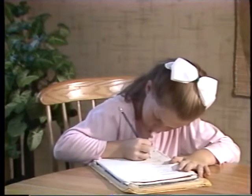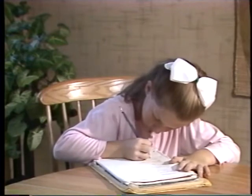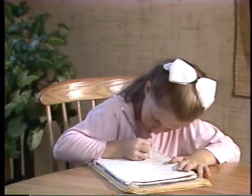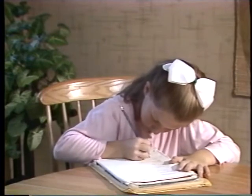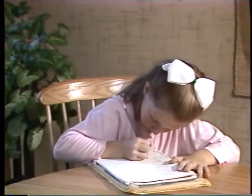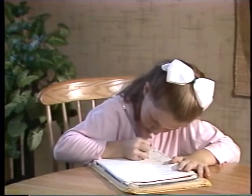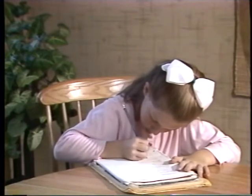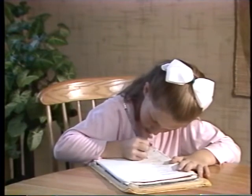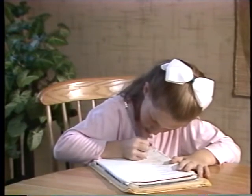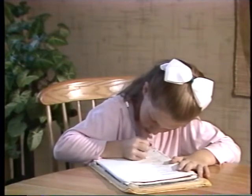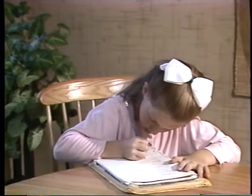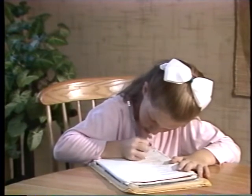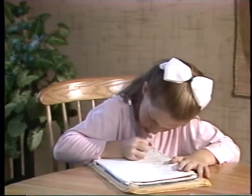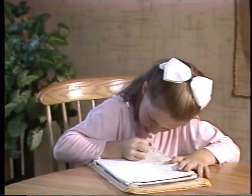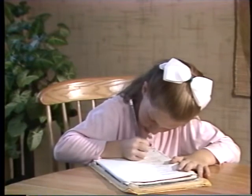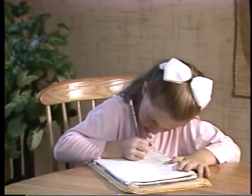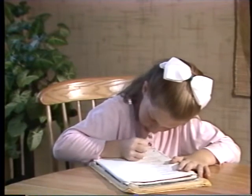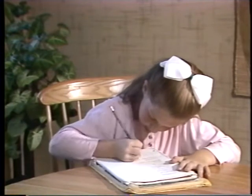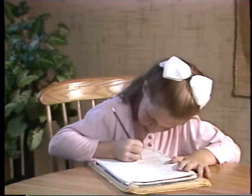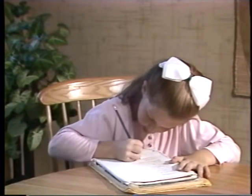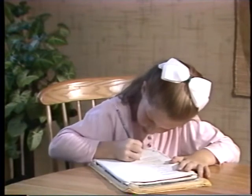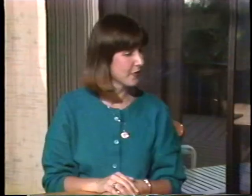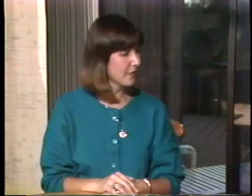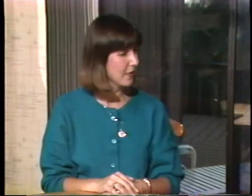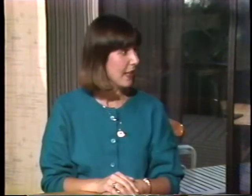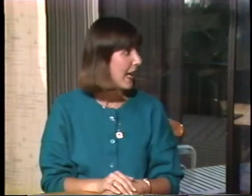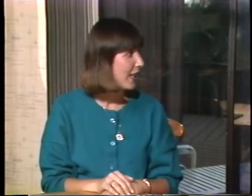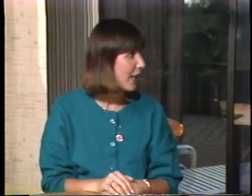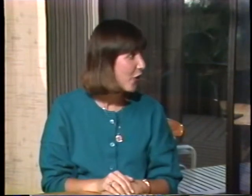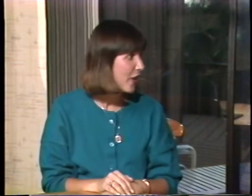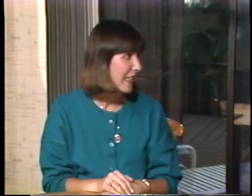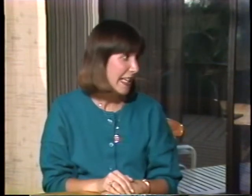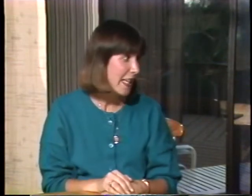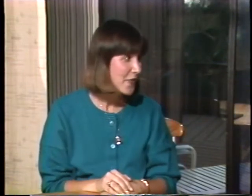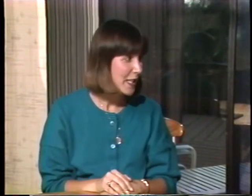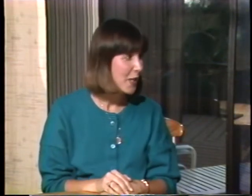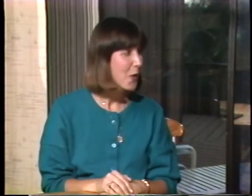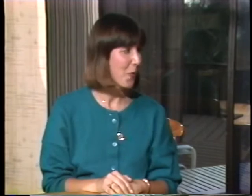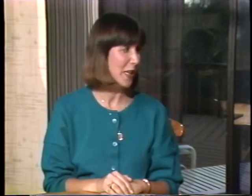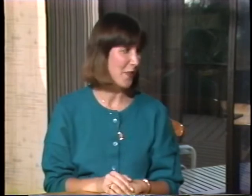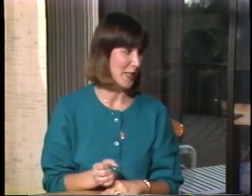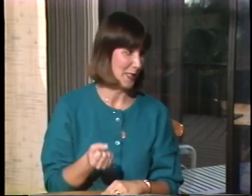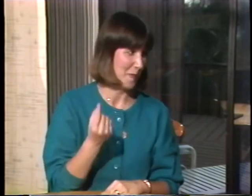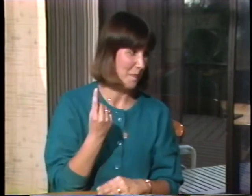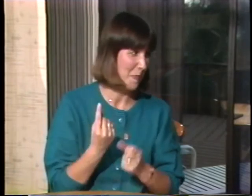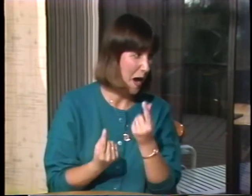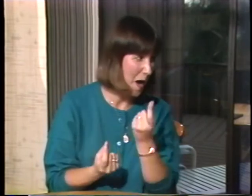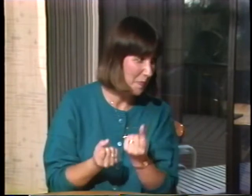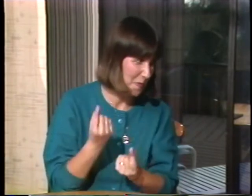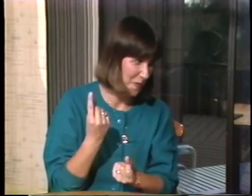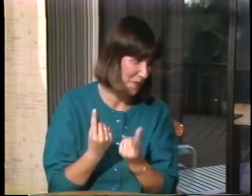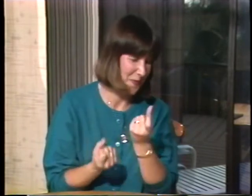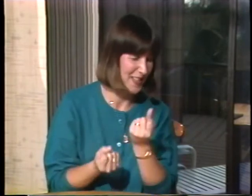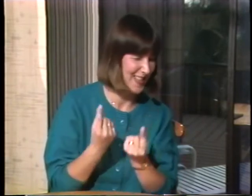Well, I think that looks like enough. And later on in the evening, we can fix some popcorn for them.